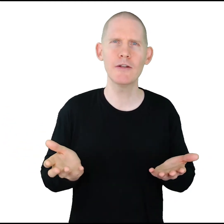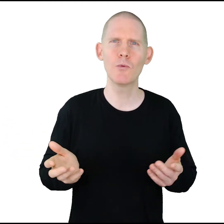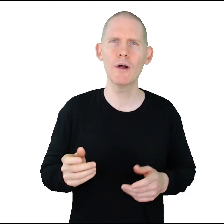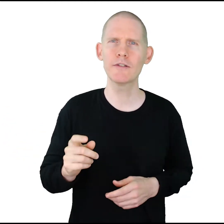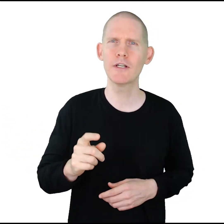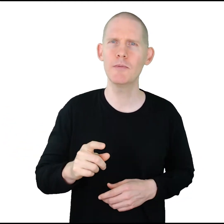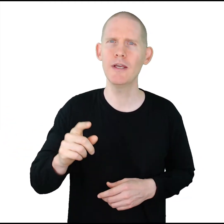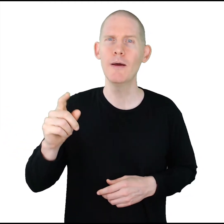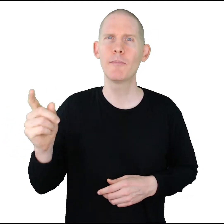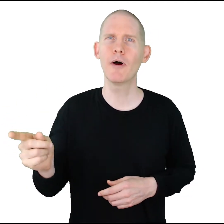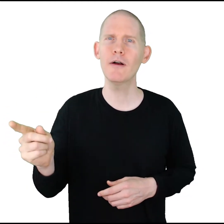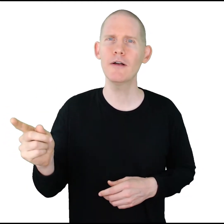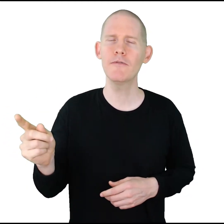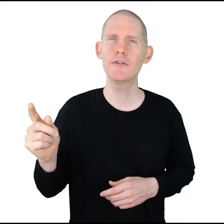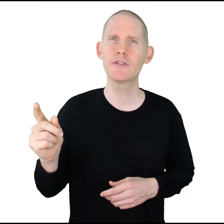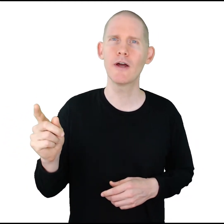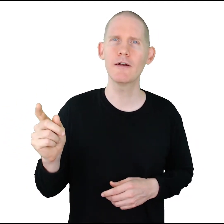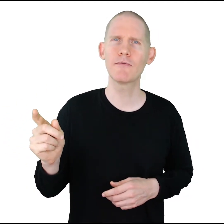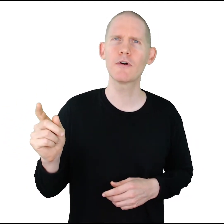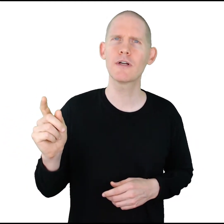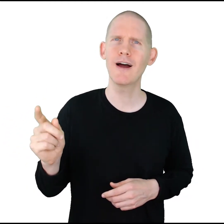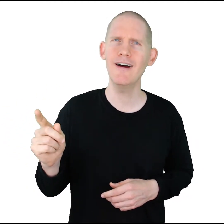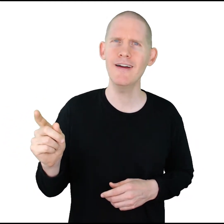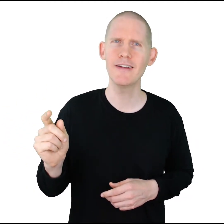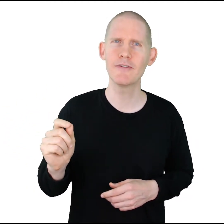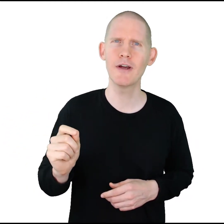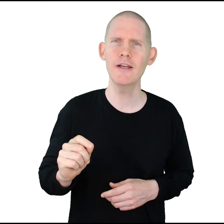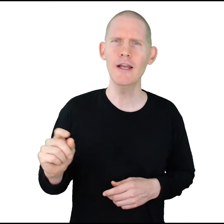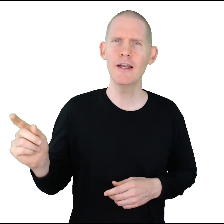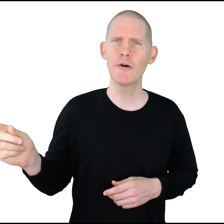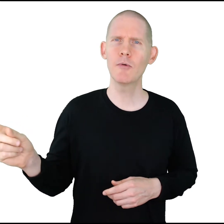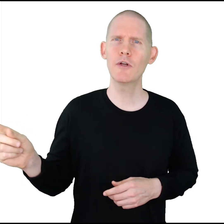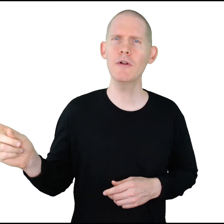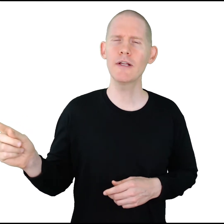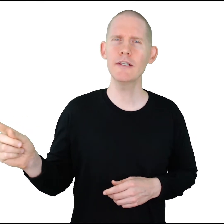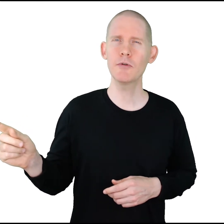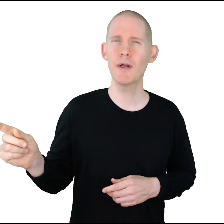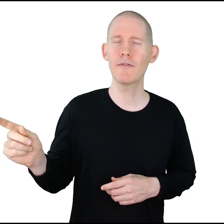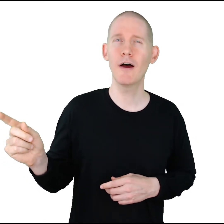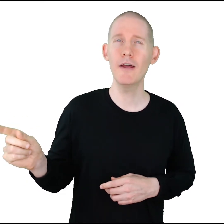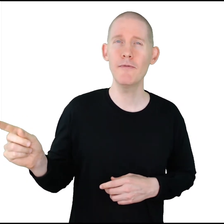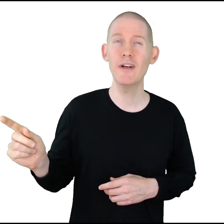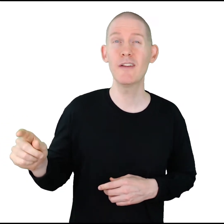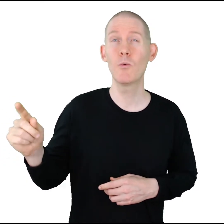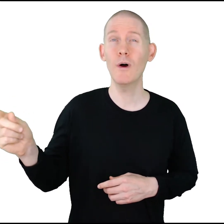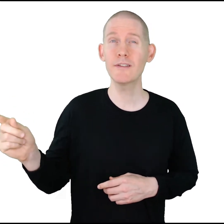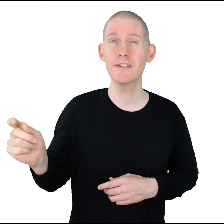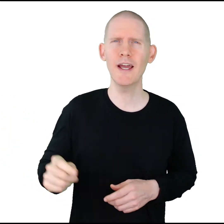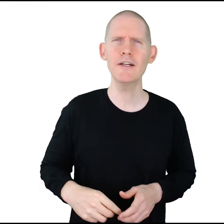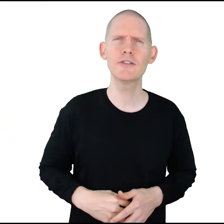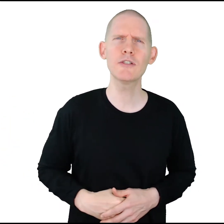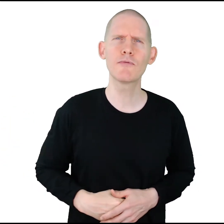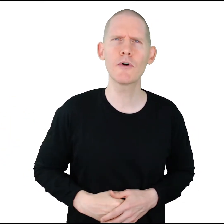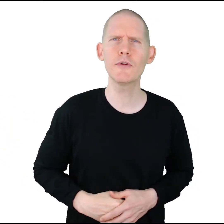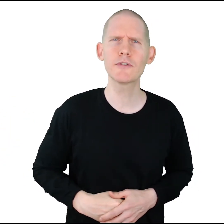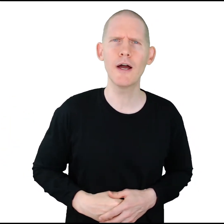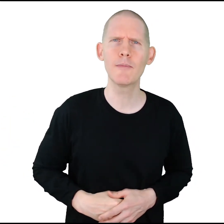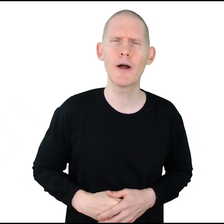what. It's gonna be part of the sign for kind, right? Now when we go like this, when we have the hyphen and the what's attached, just throw those eyebrows,